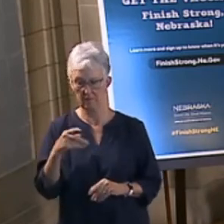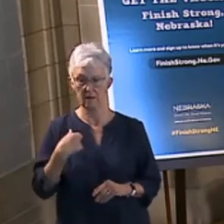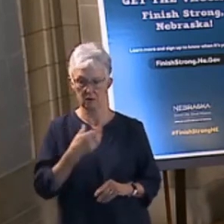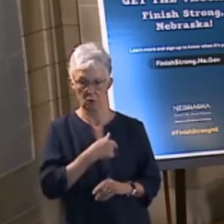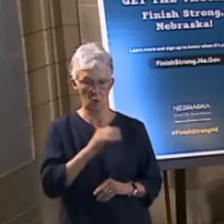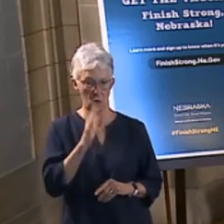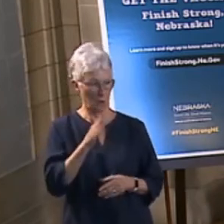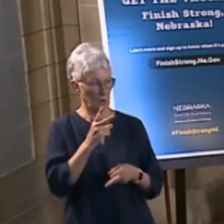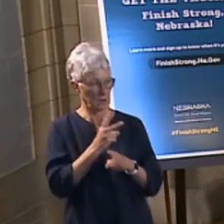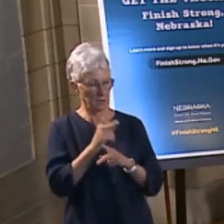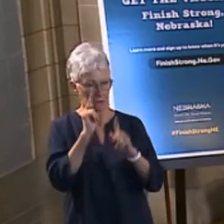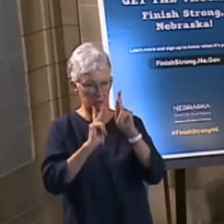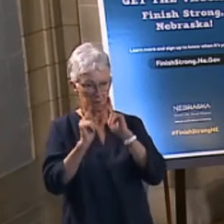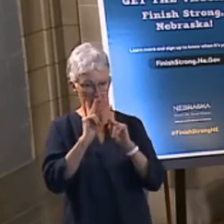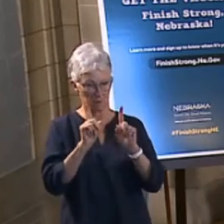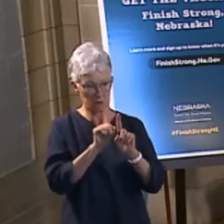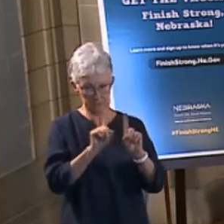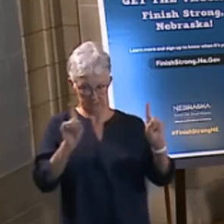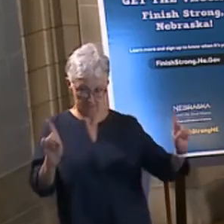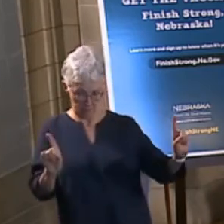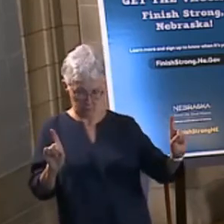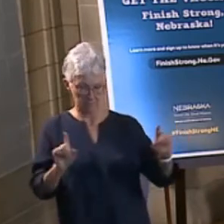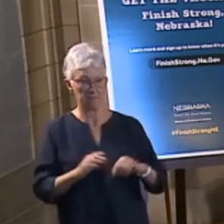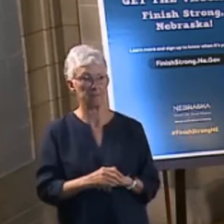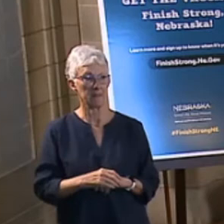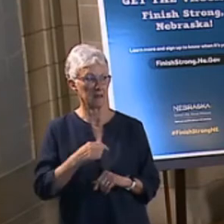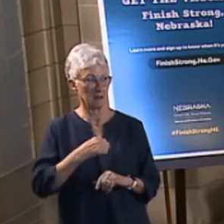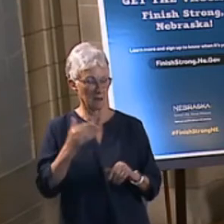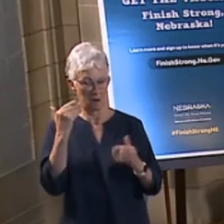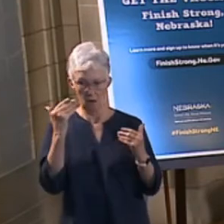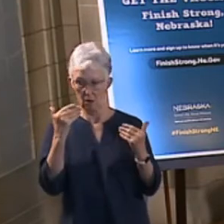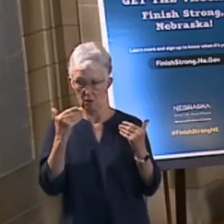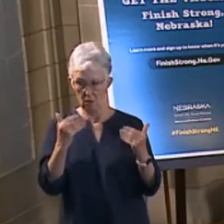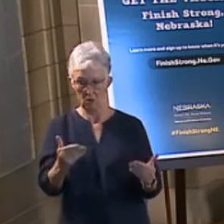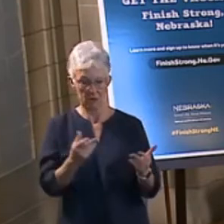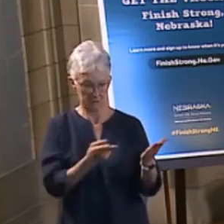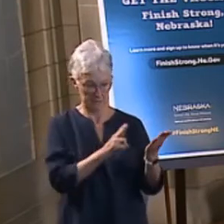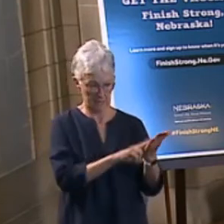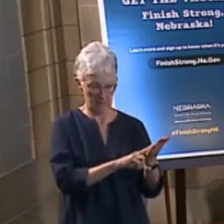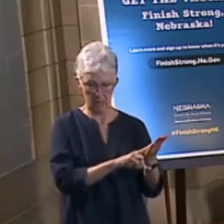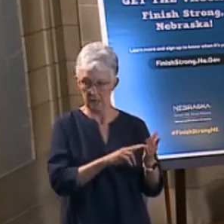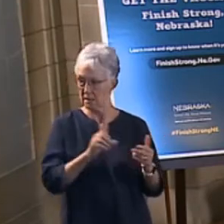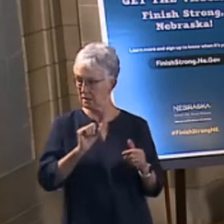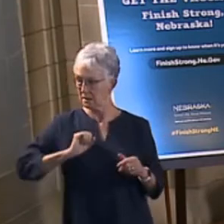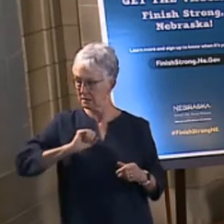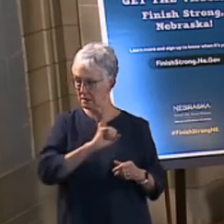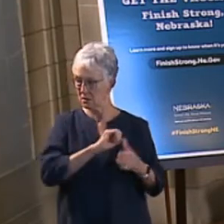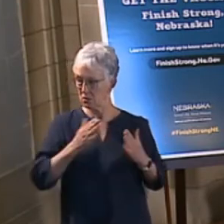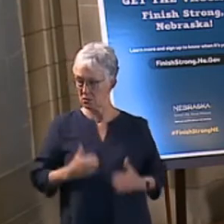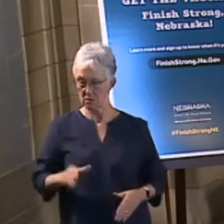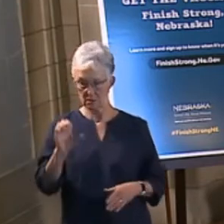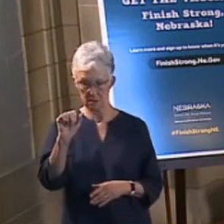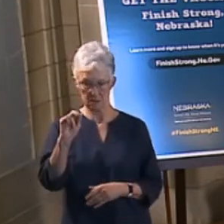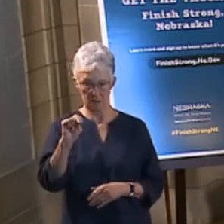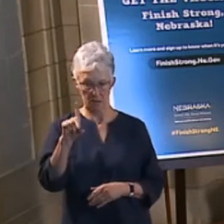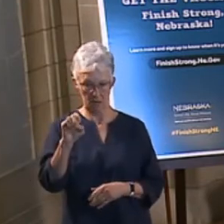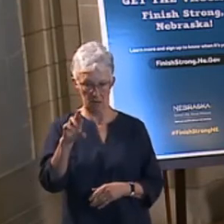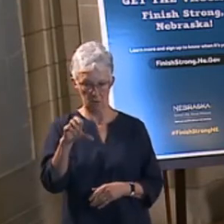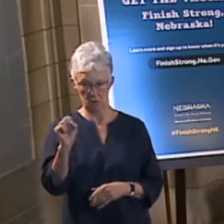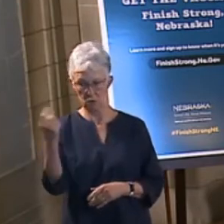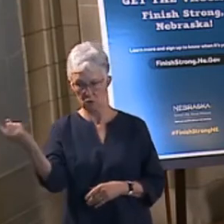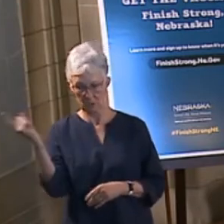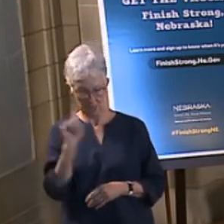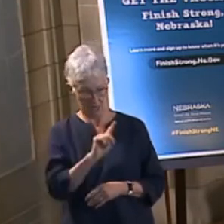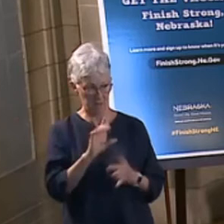here, what I'm going to do is have, I'm going go ahead and sign this. And then Senator Sanders, I'm going to ask you to come up and say a few words. And then